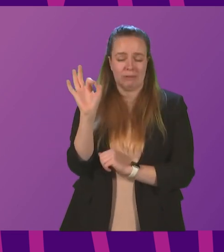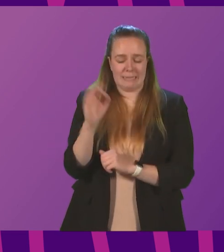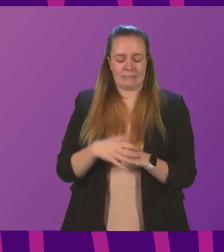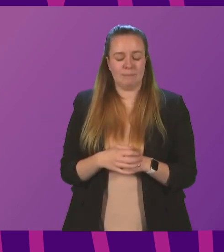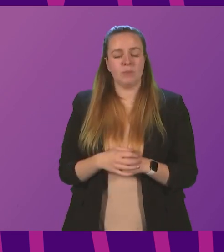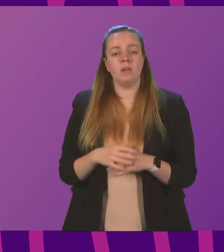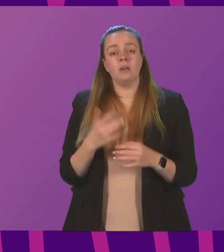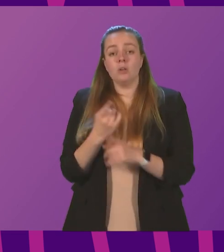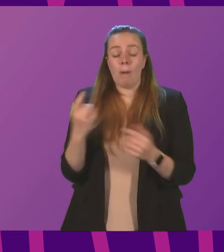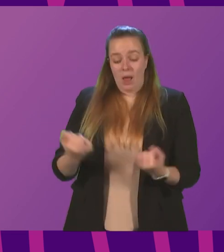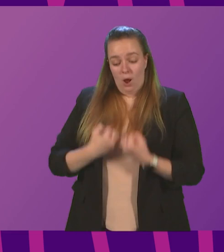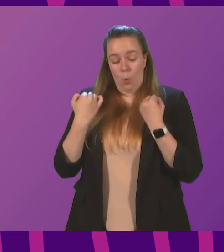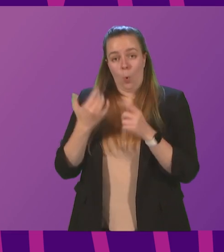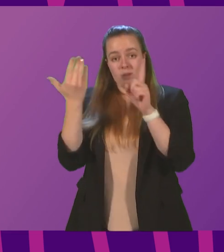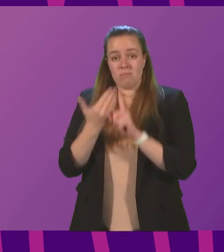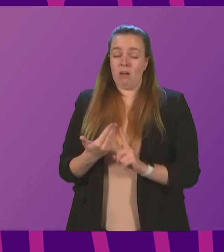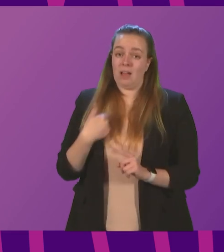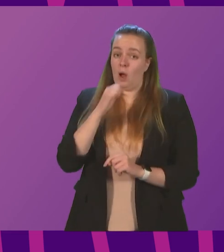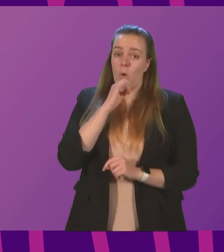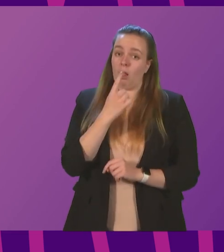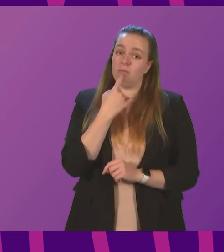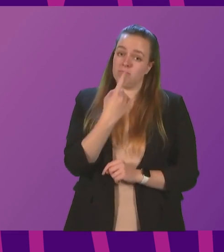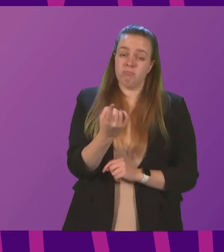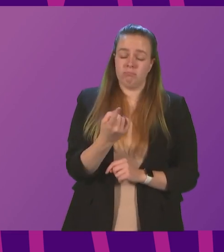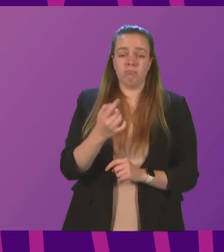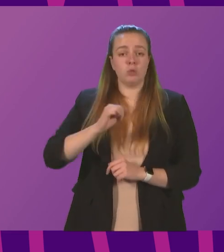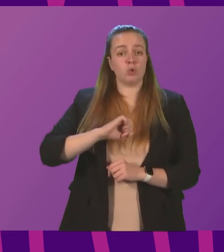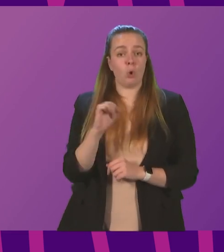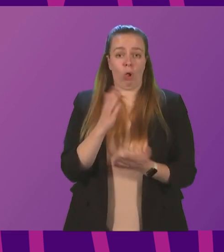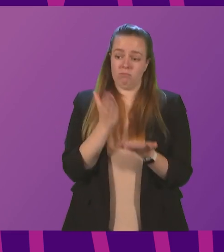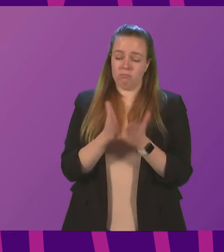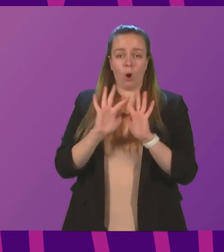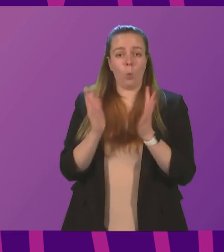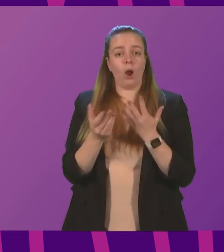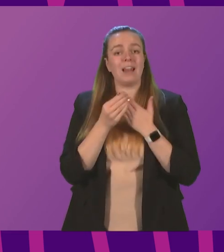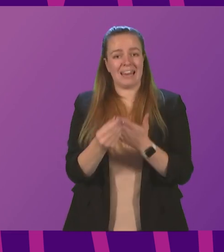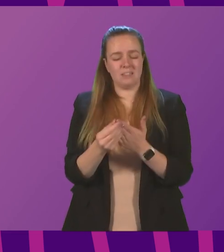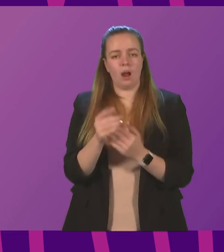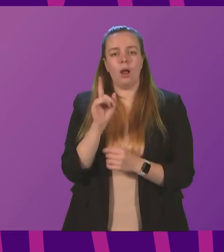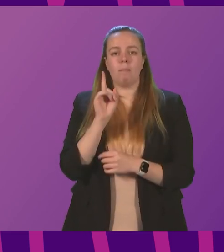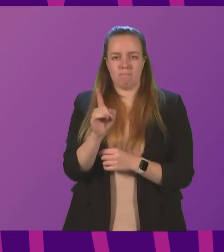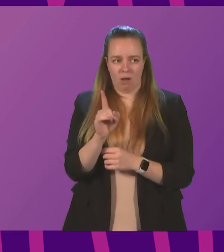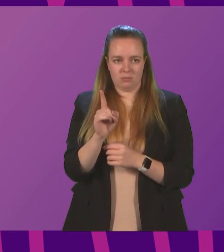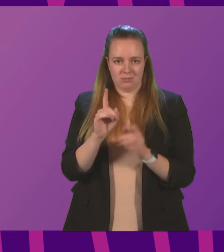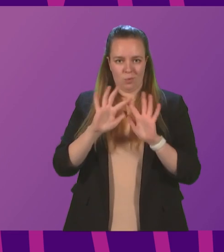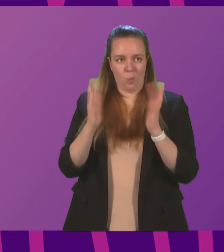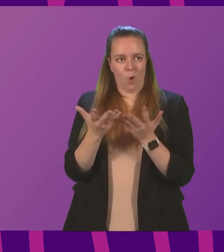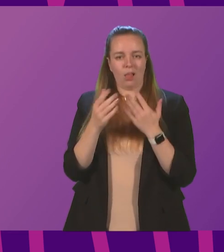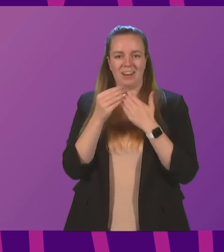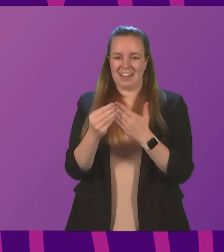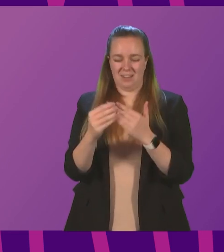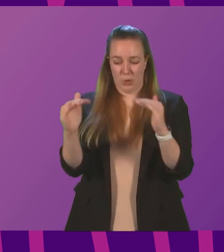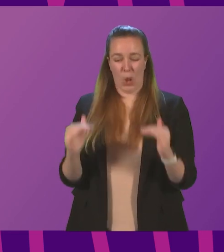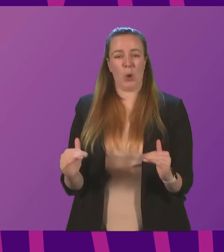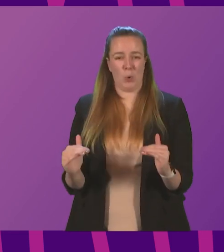of our own targets, and I'll be pretty frank about this, Scotland is a world leader, but the bar of world leadership is too low.